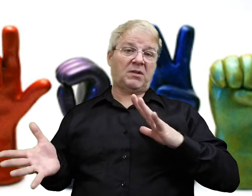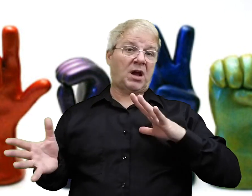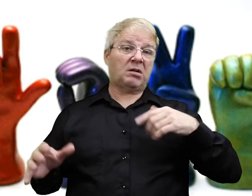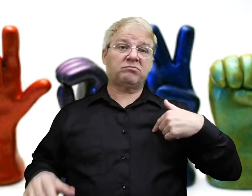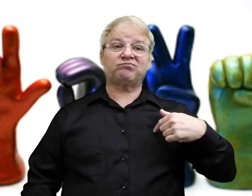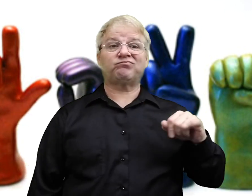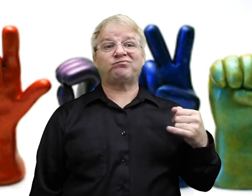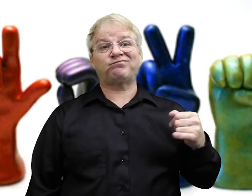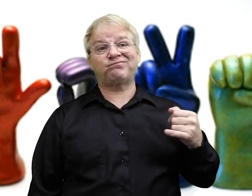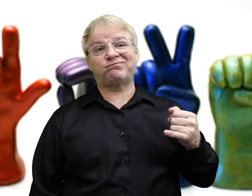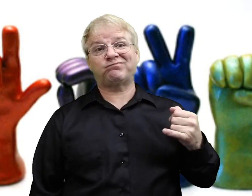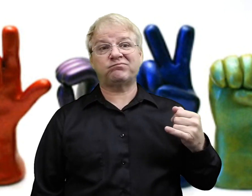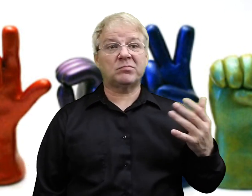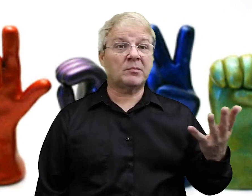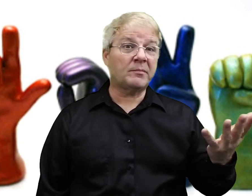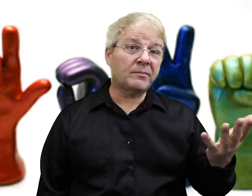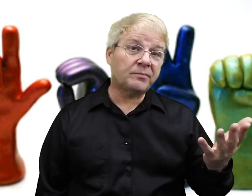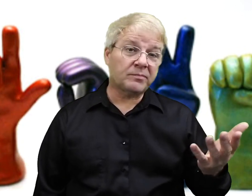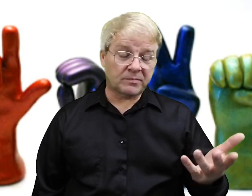my parents' decision. And that's fine. So, I'm Julius.